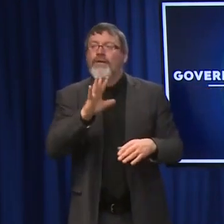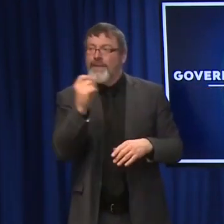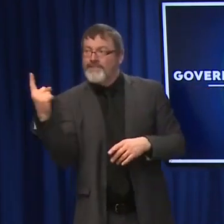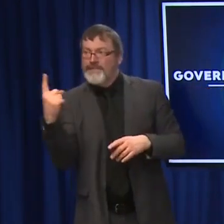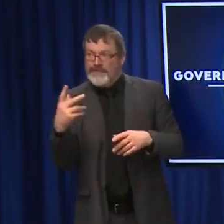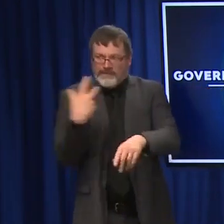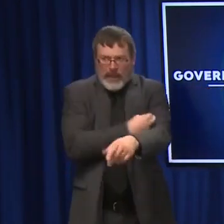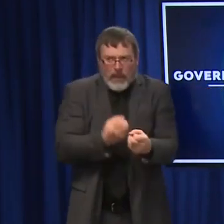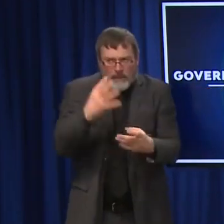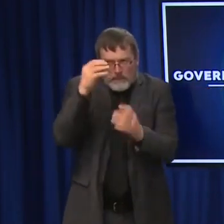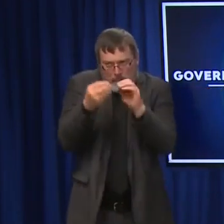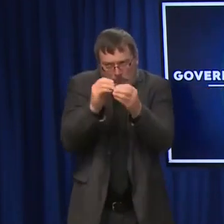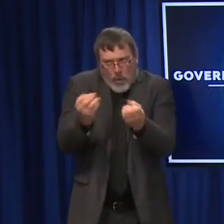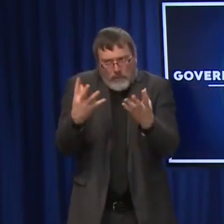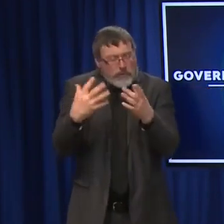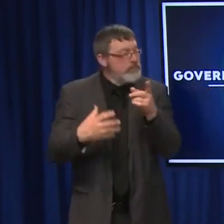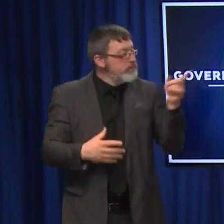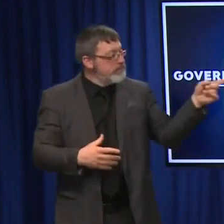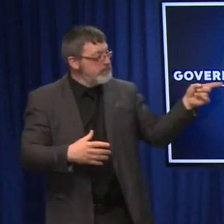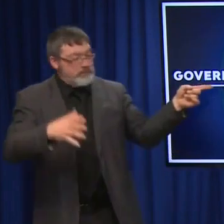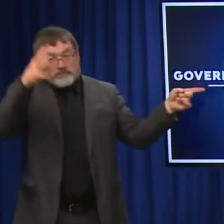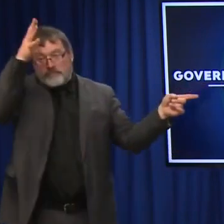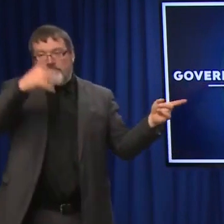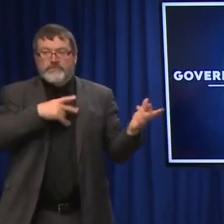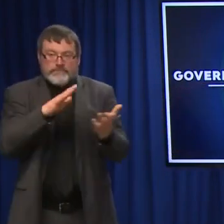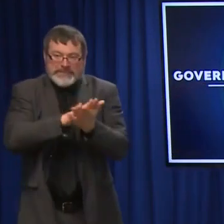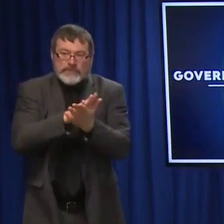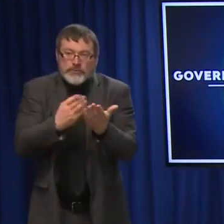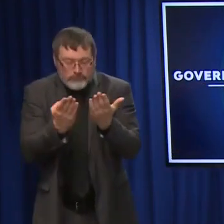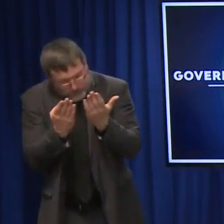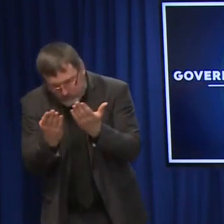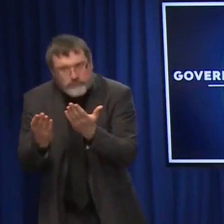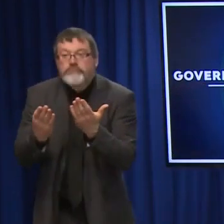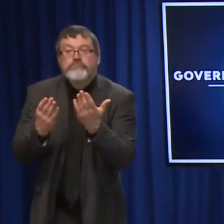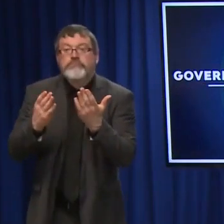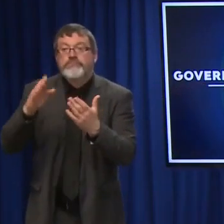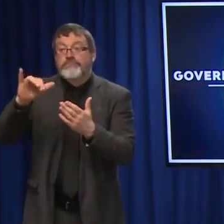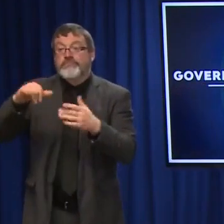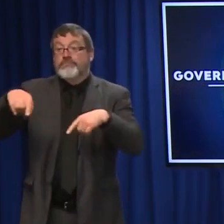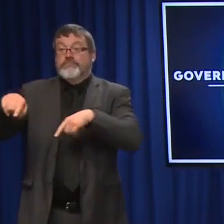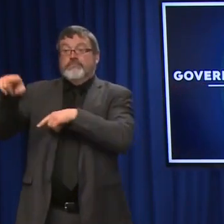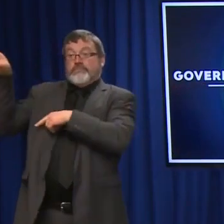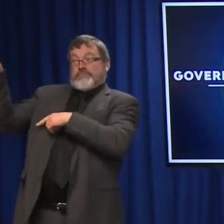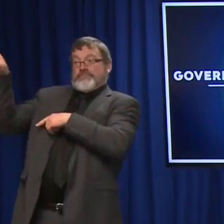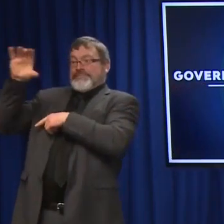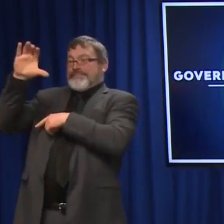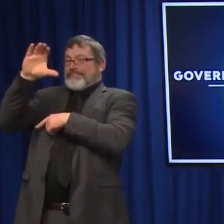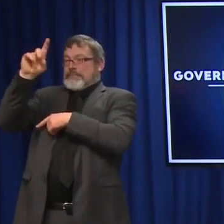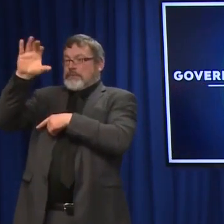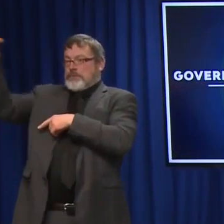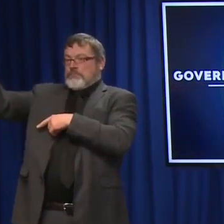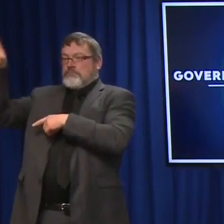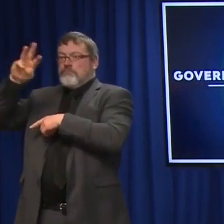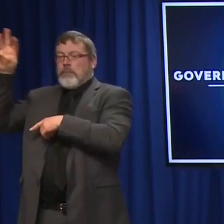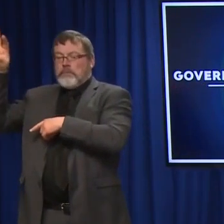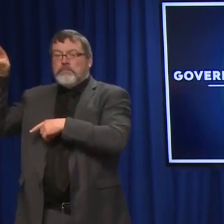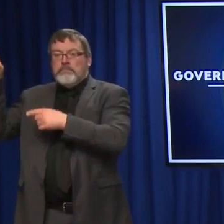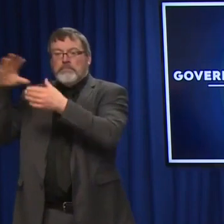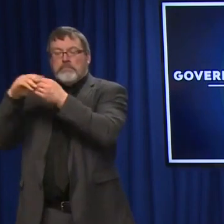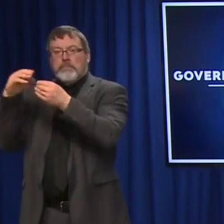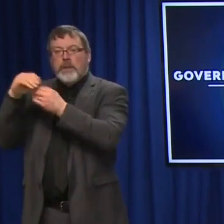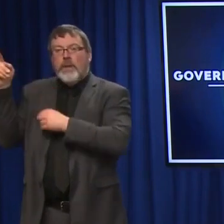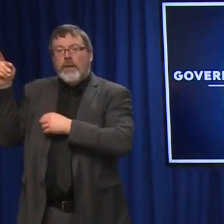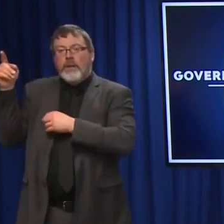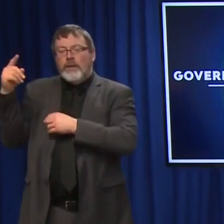So the data we have on vaccination percents comes off of the CDC website, and currently the CDC website is